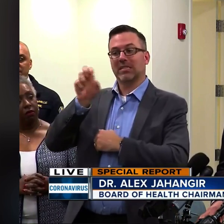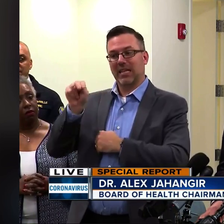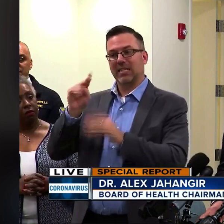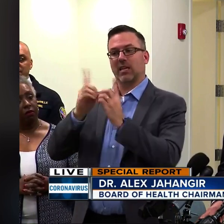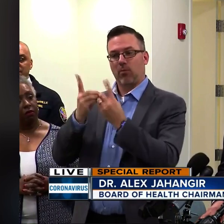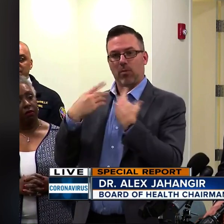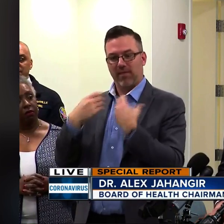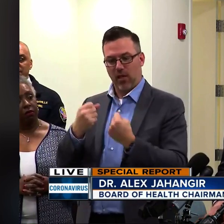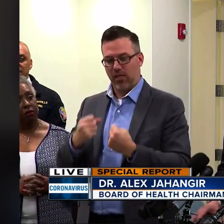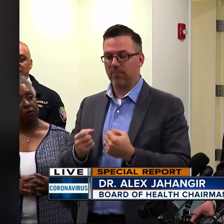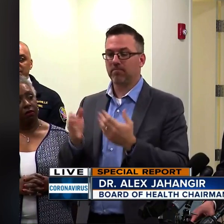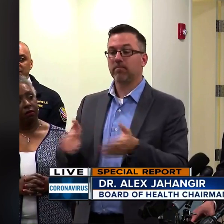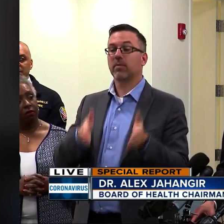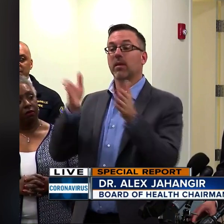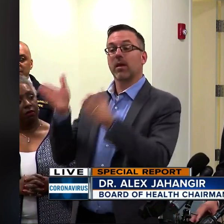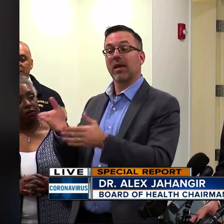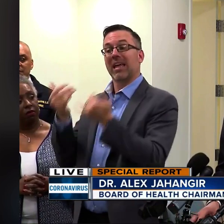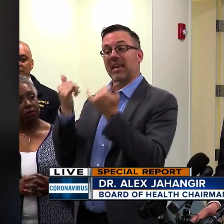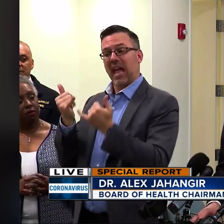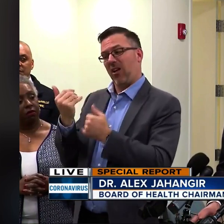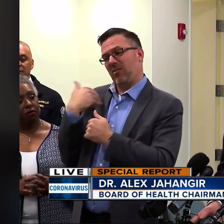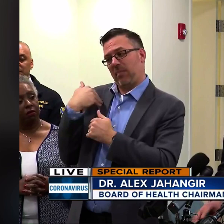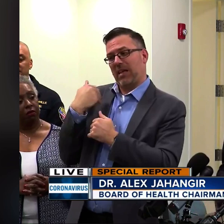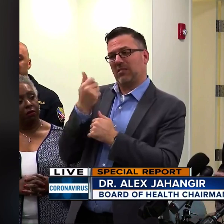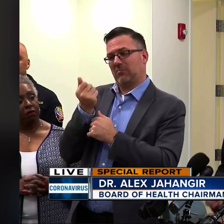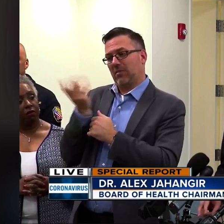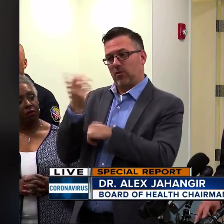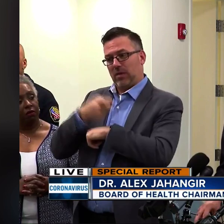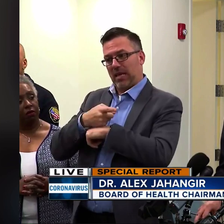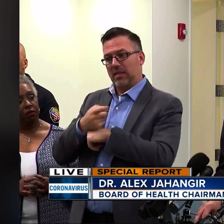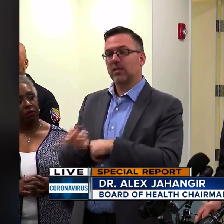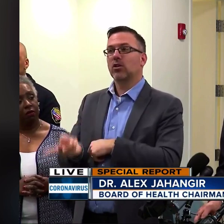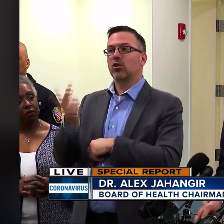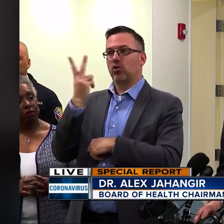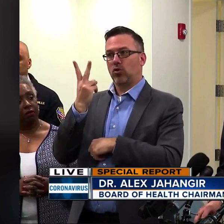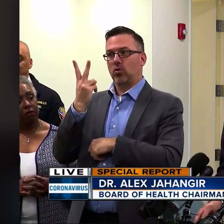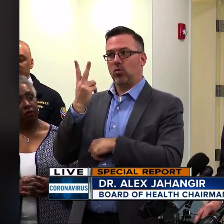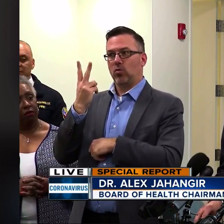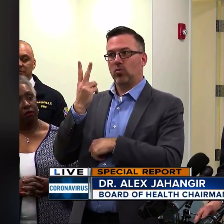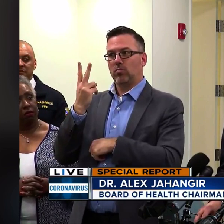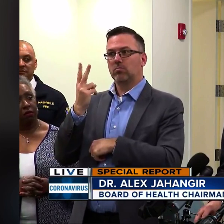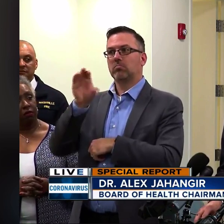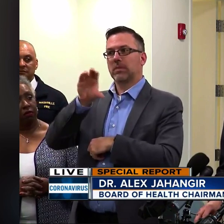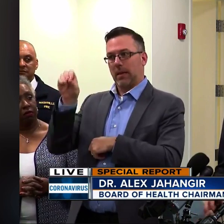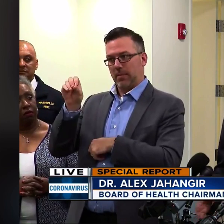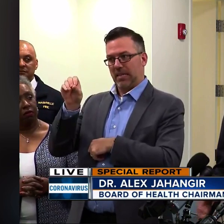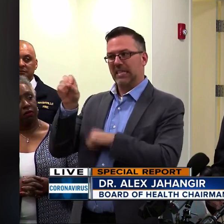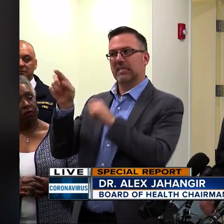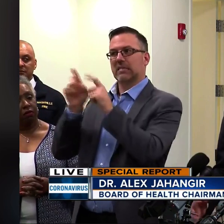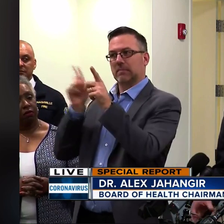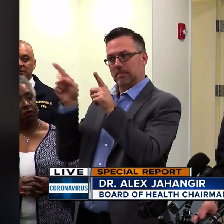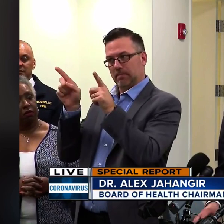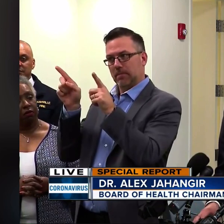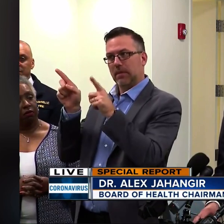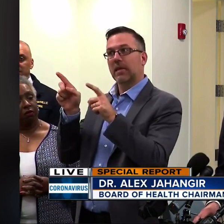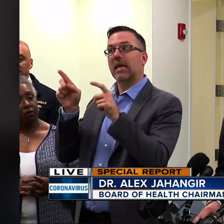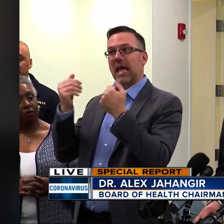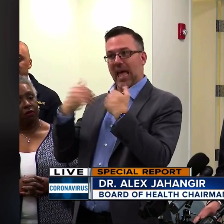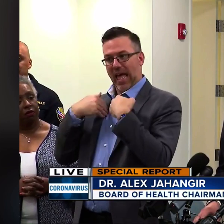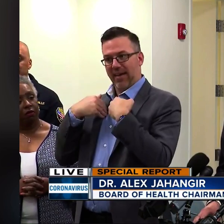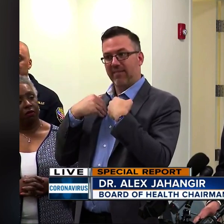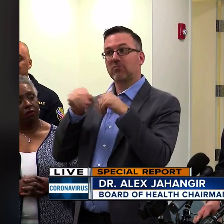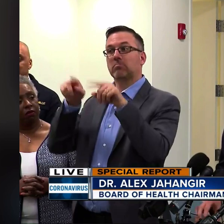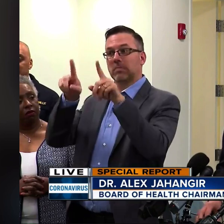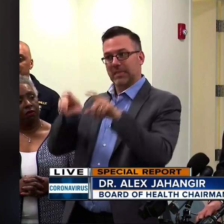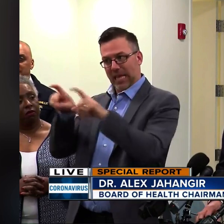Now, as of the past several days, there are two private labs that have a test approved that are being